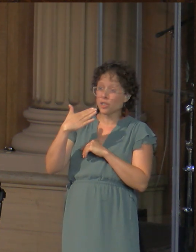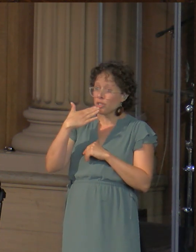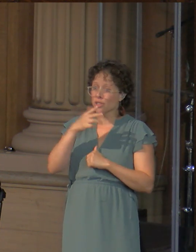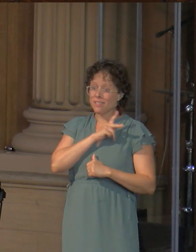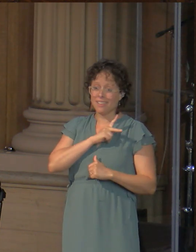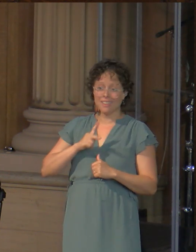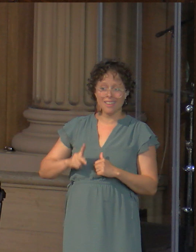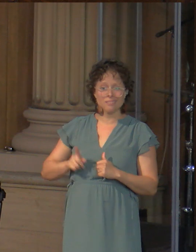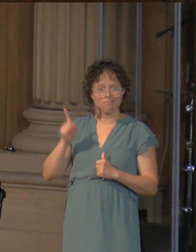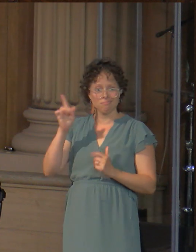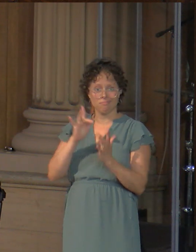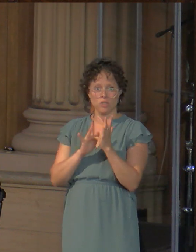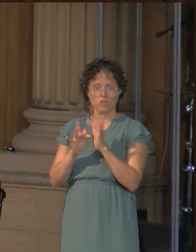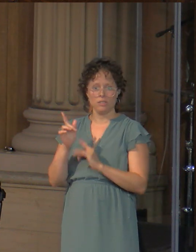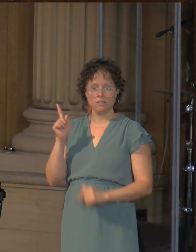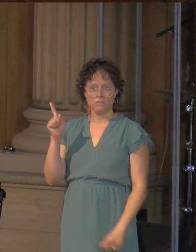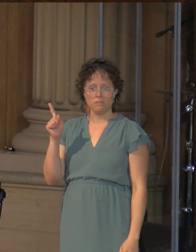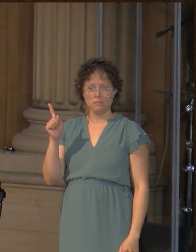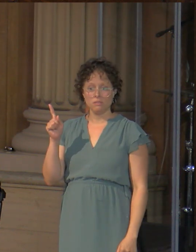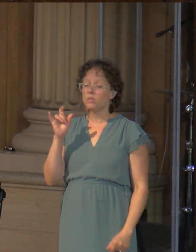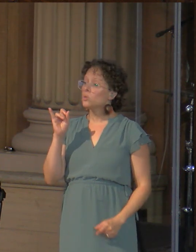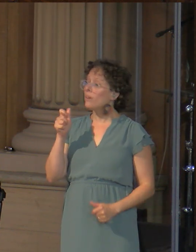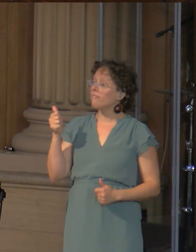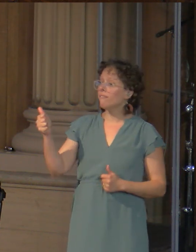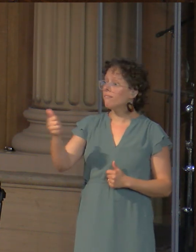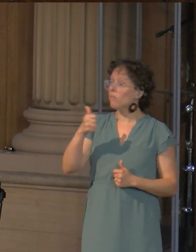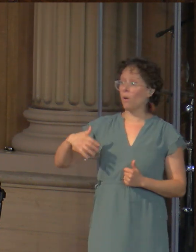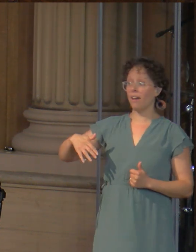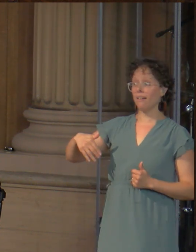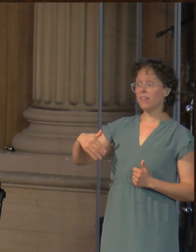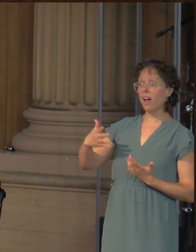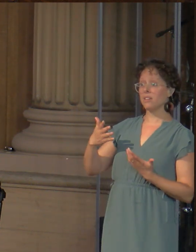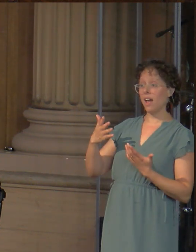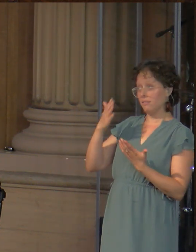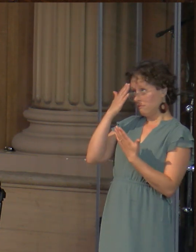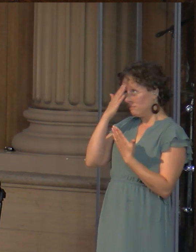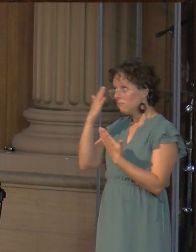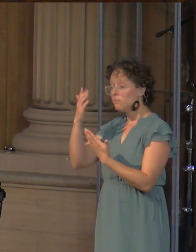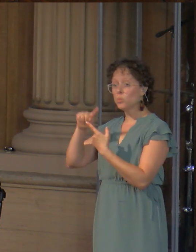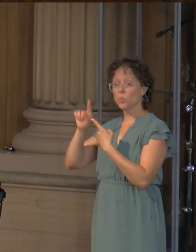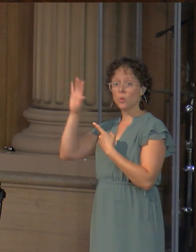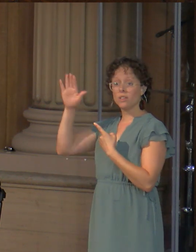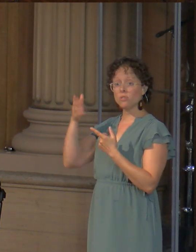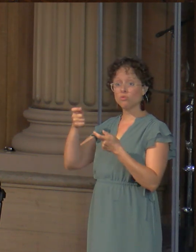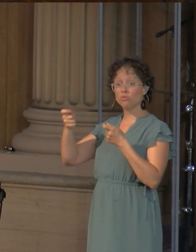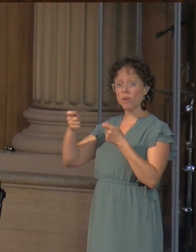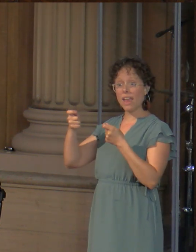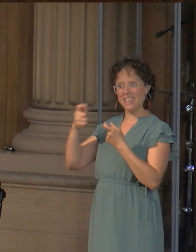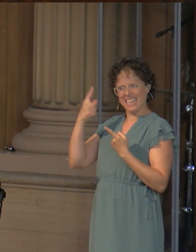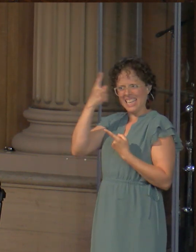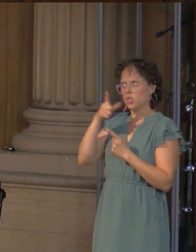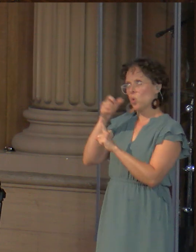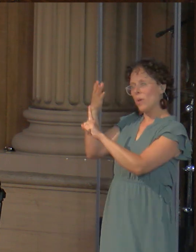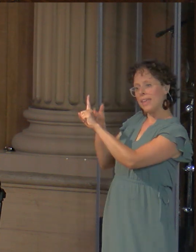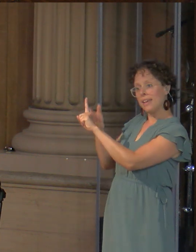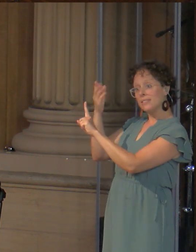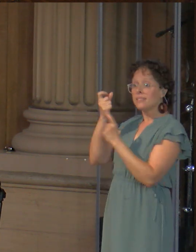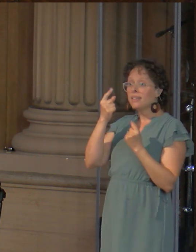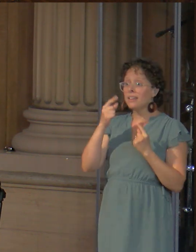So if you haven't yet submitted to his reign I mean consider who he is. I mean you have Jonah who doesn't even love the people that he goes to preach to.